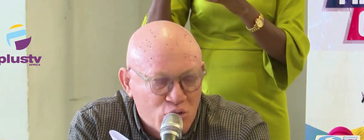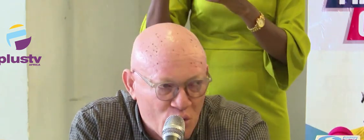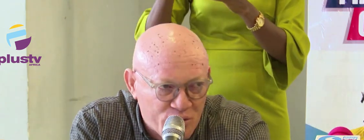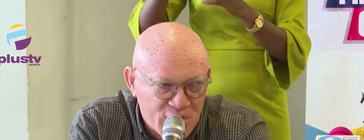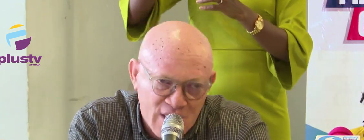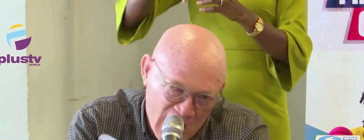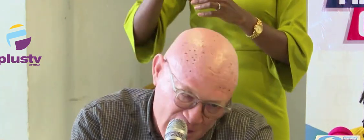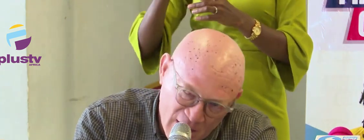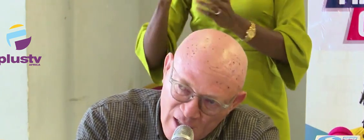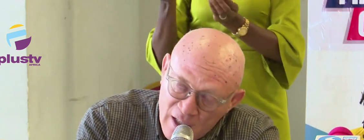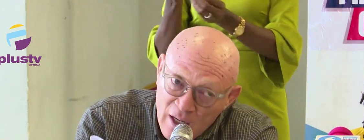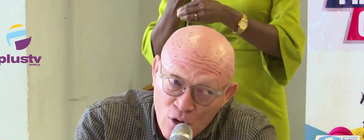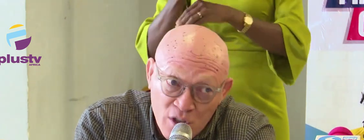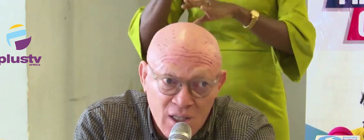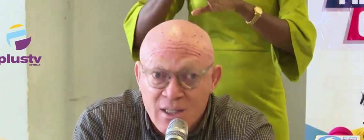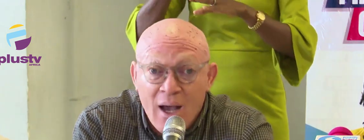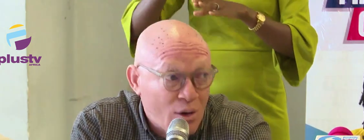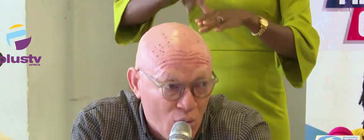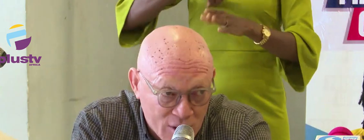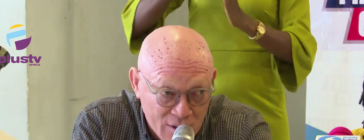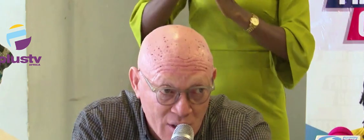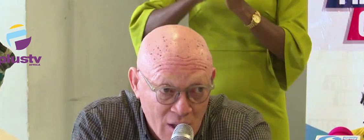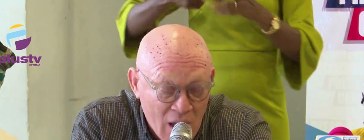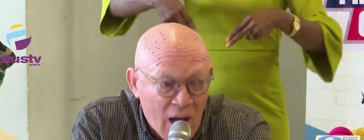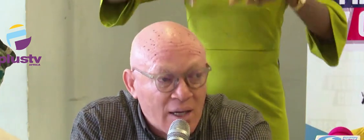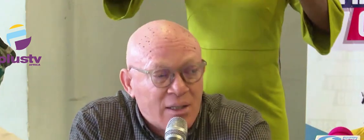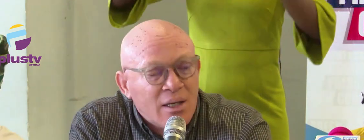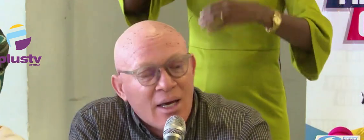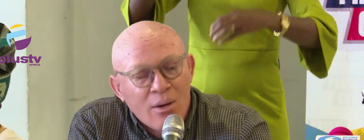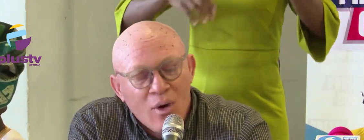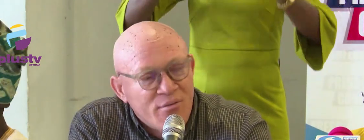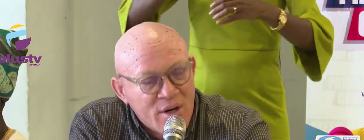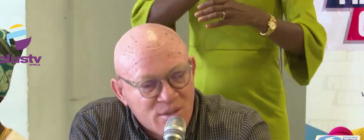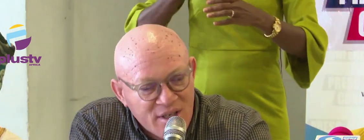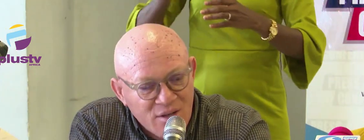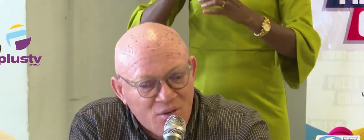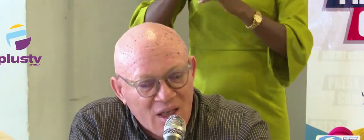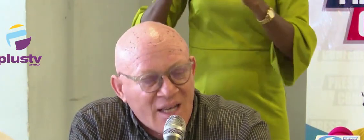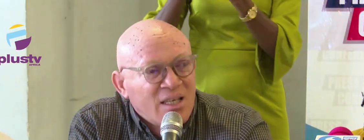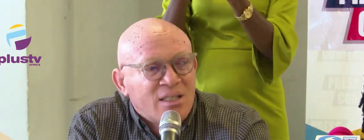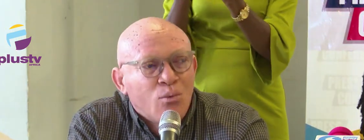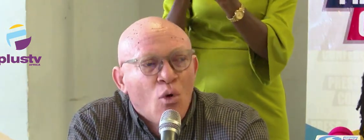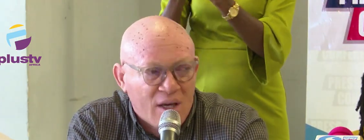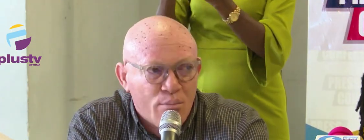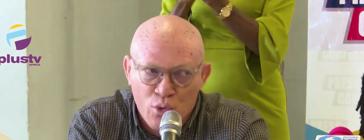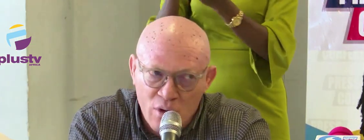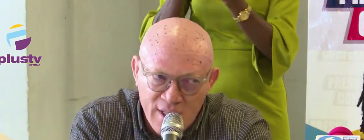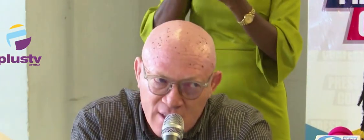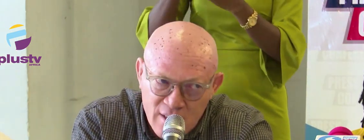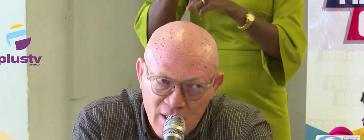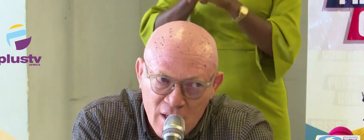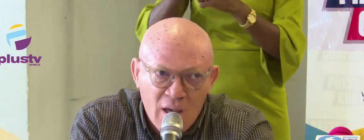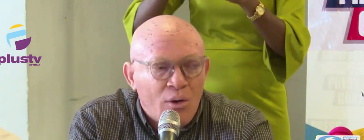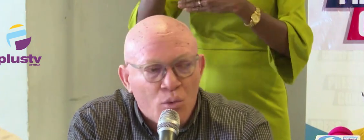PR's office at the Lagos State High Court. And they were very specific that it's a work in